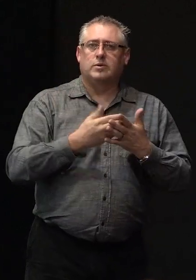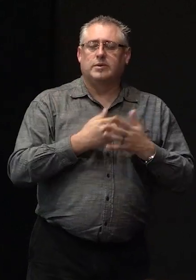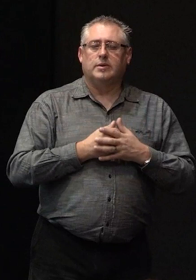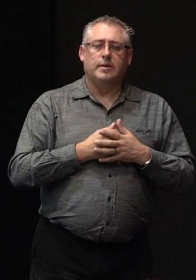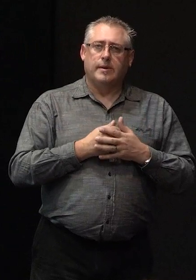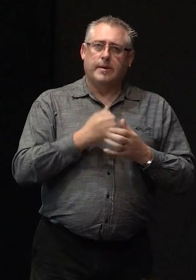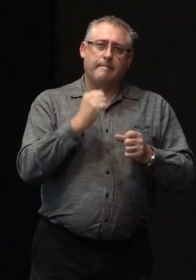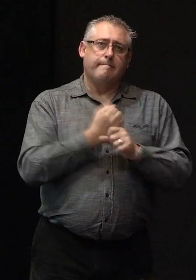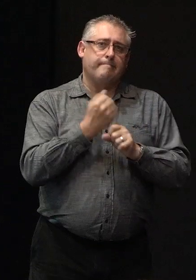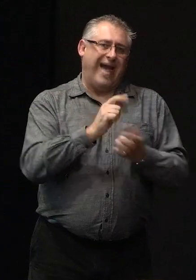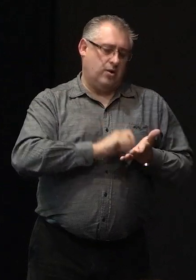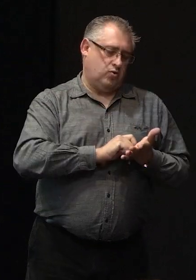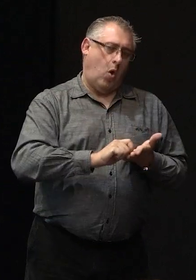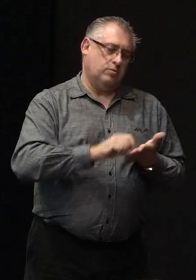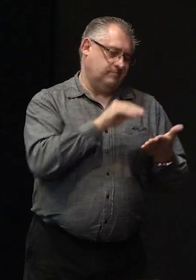make a note of it